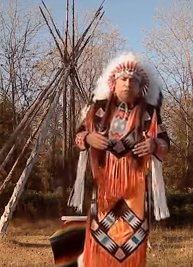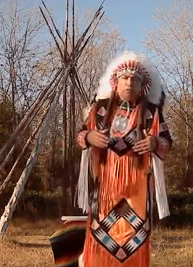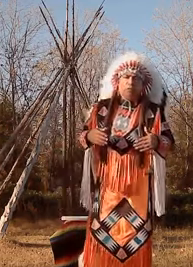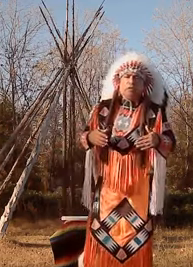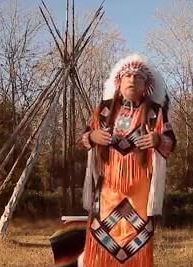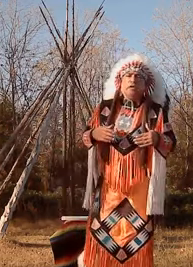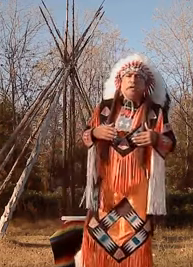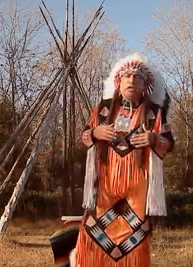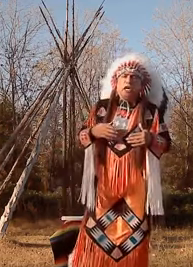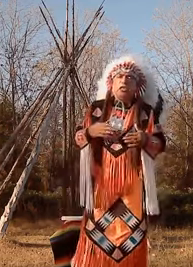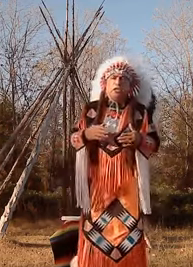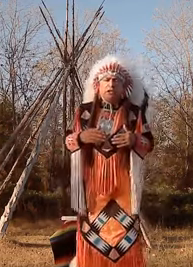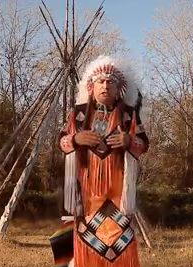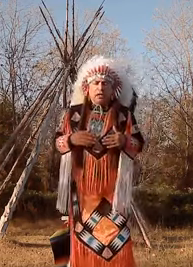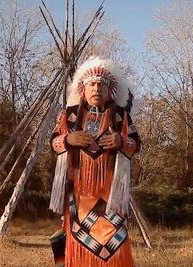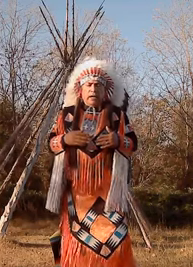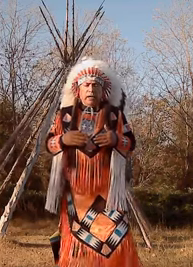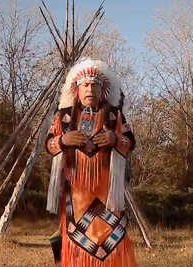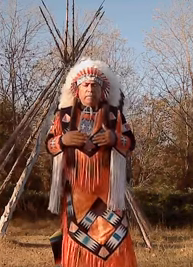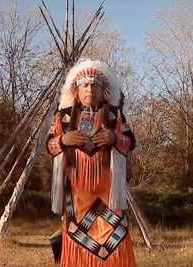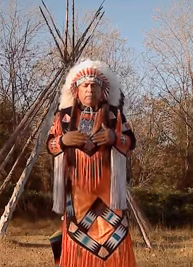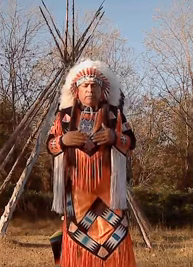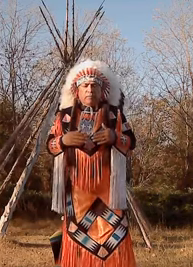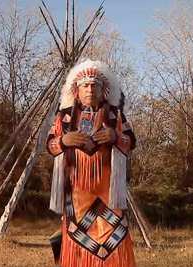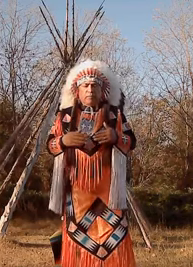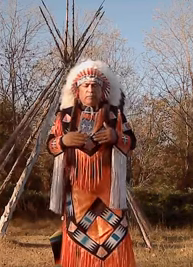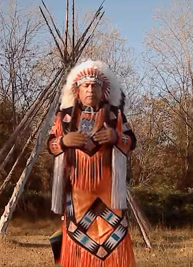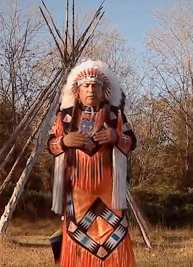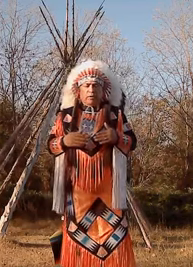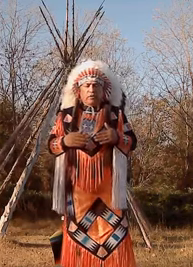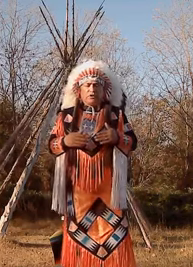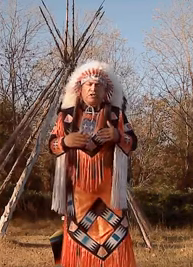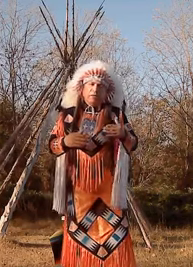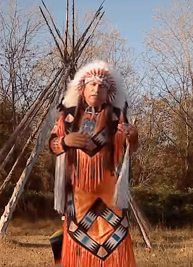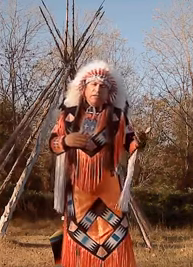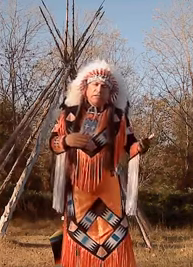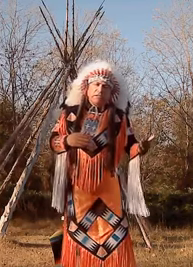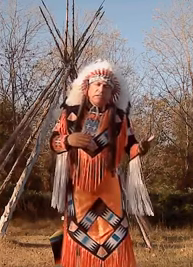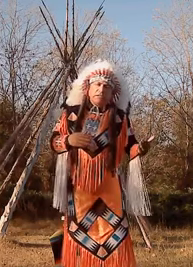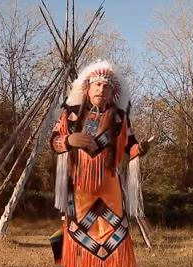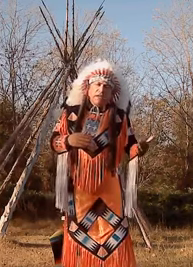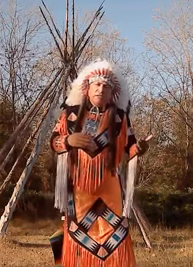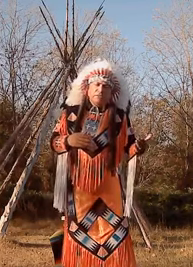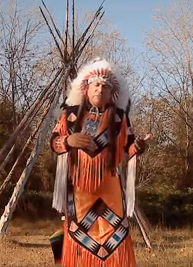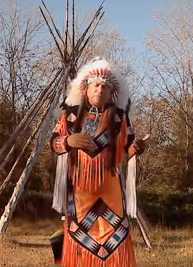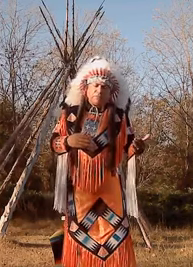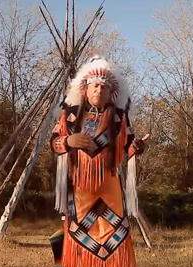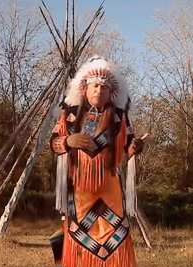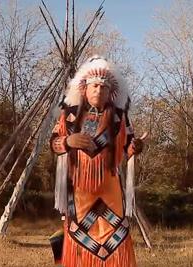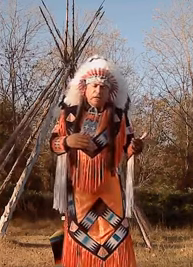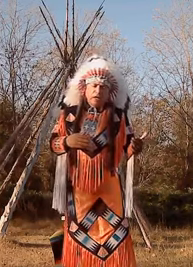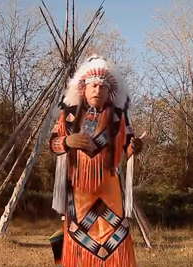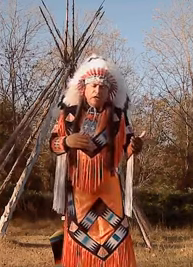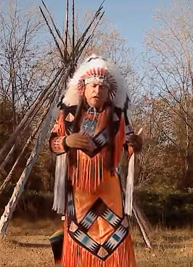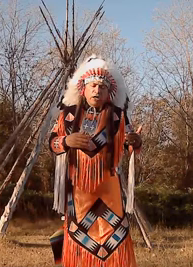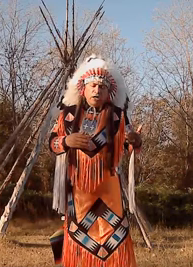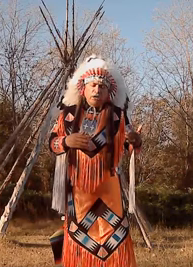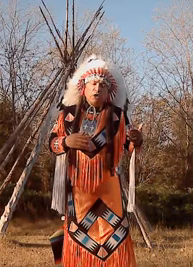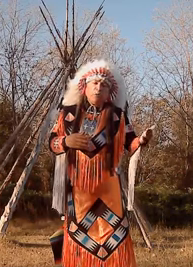learned english um some of the the signs uh don't